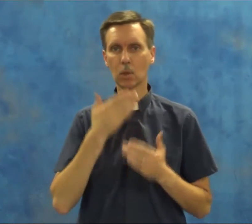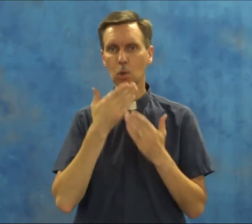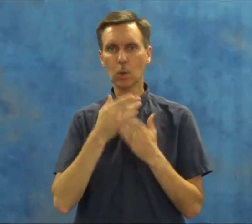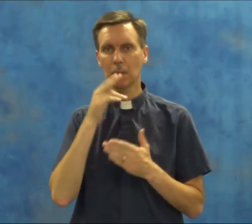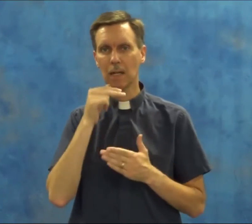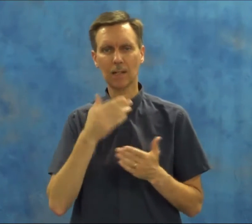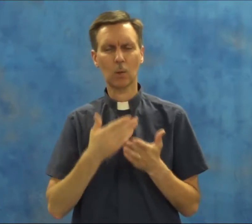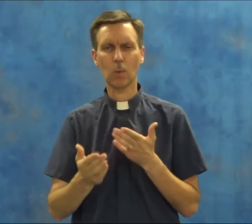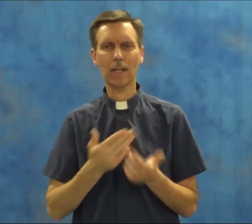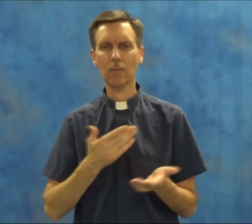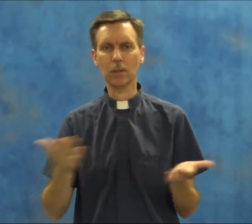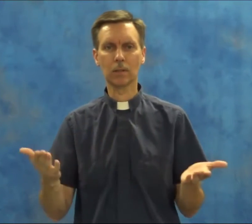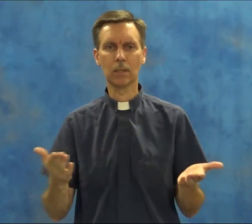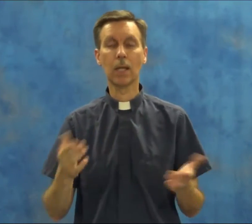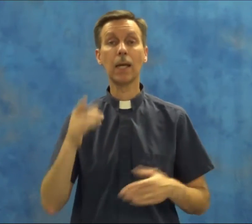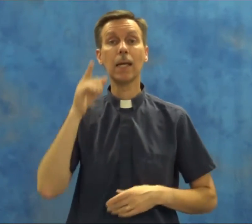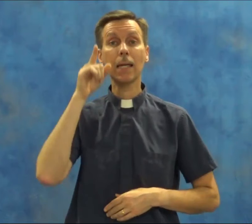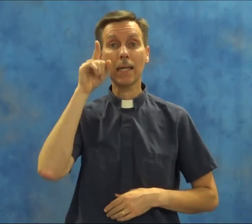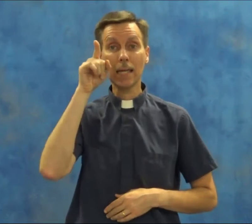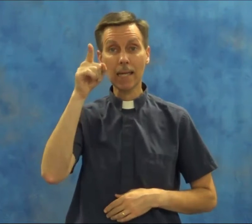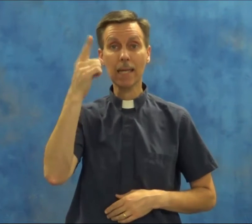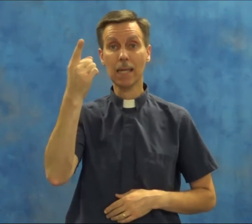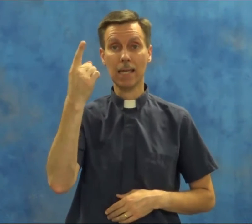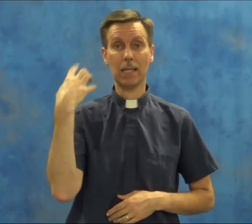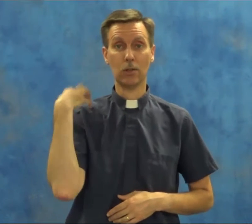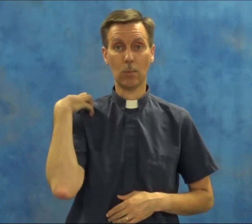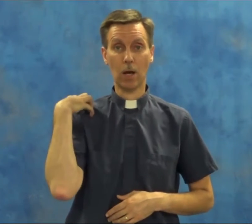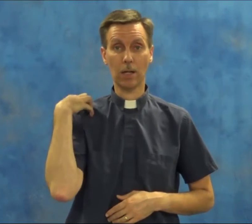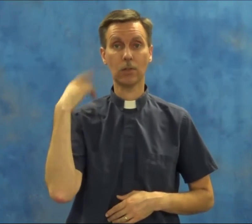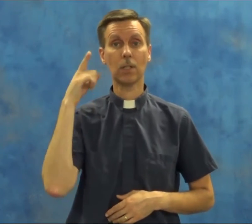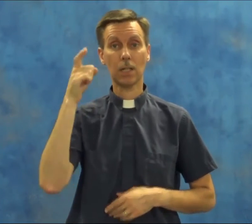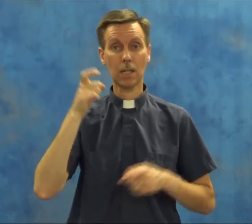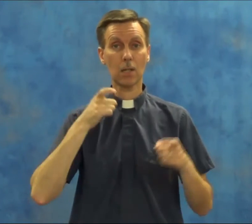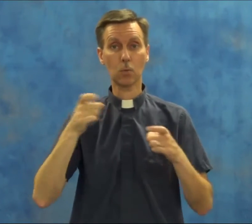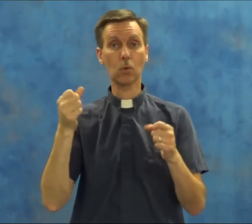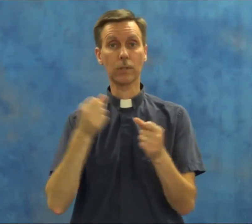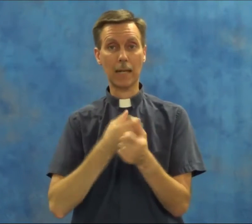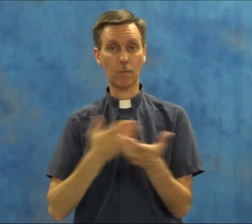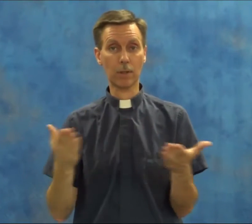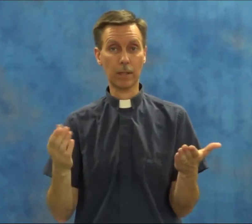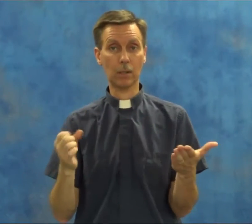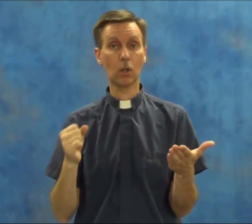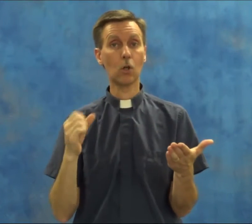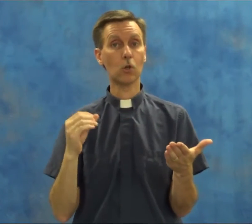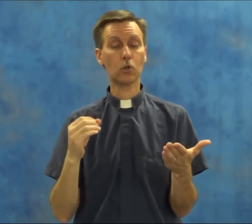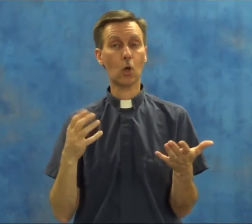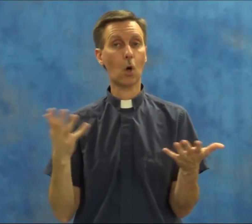good luck, whatever. He is the boss. He rules everything. So